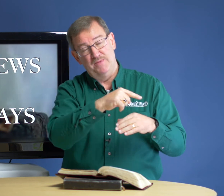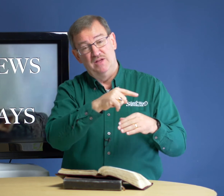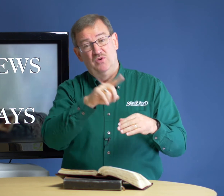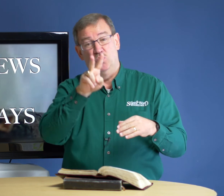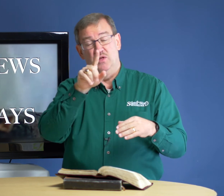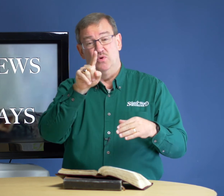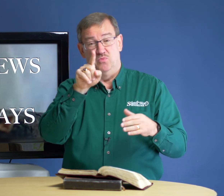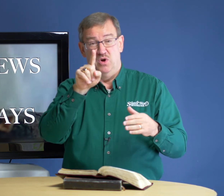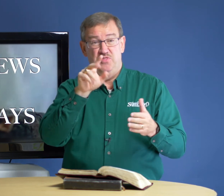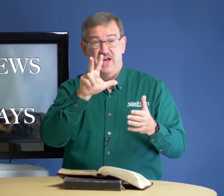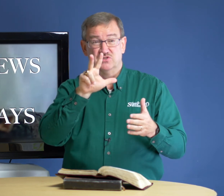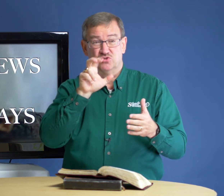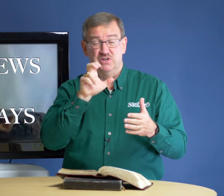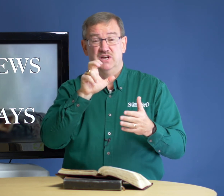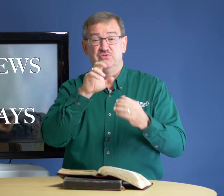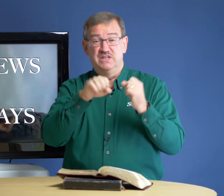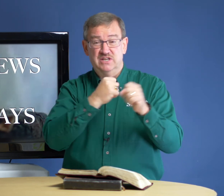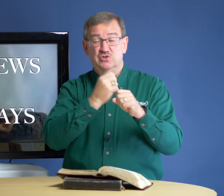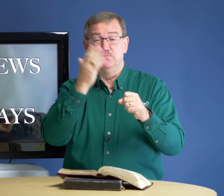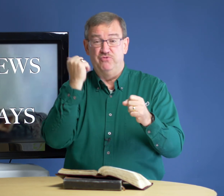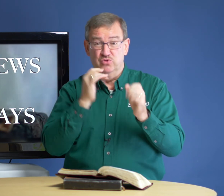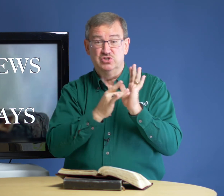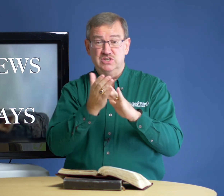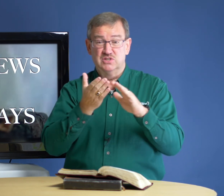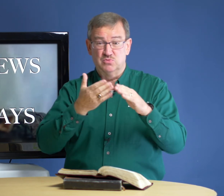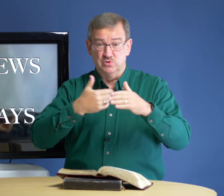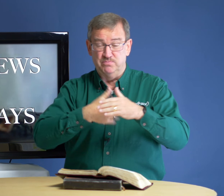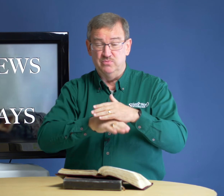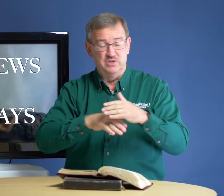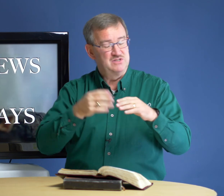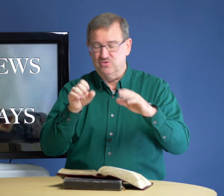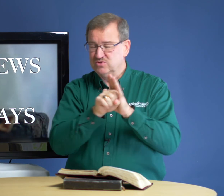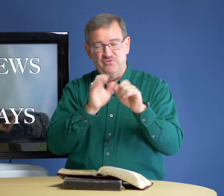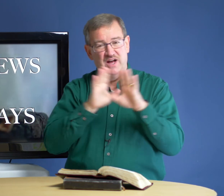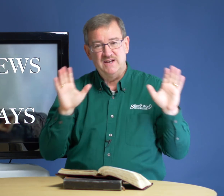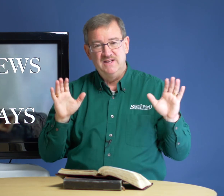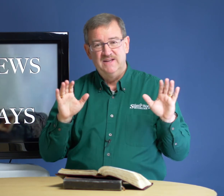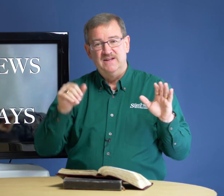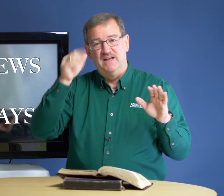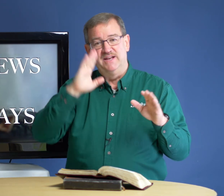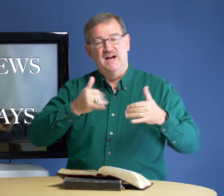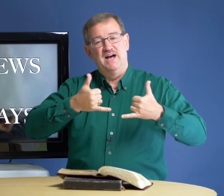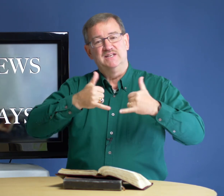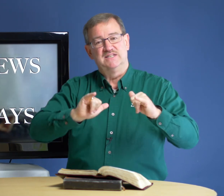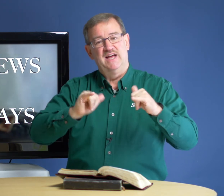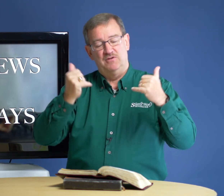1,300 years before Jesus was crucified. And God is now